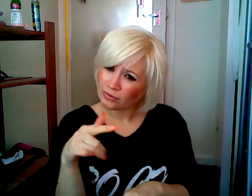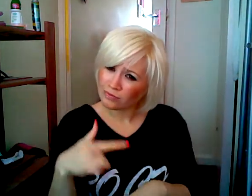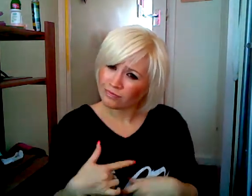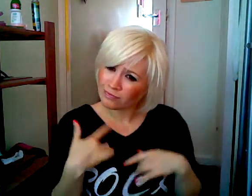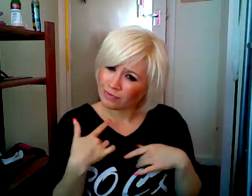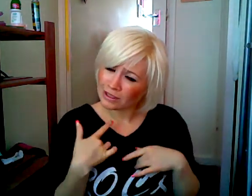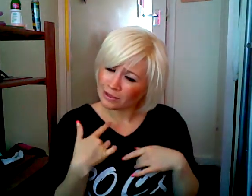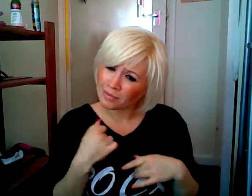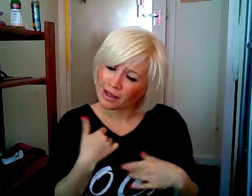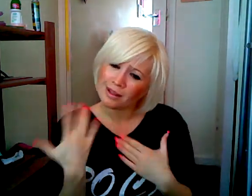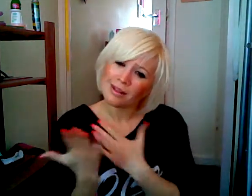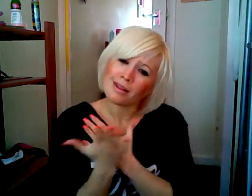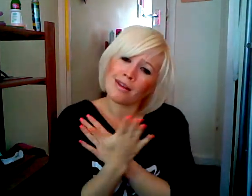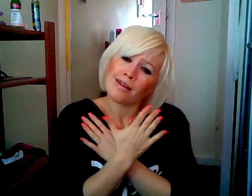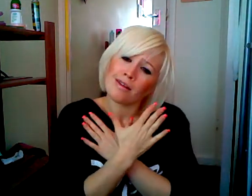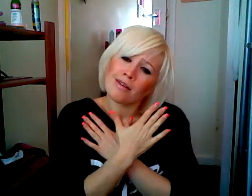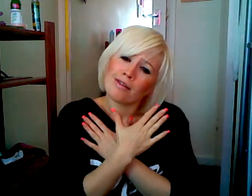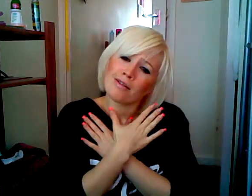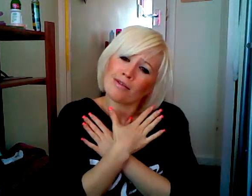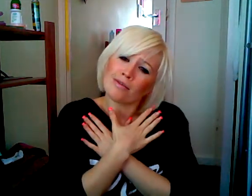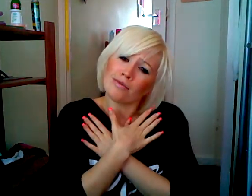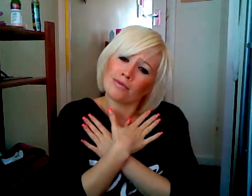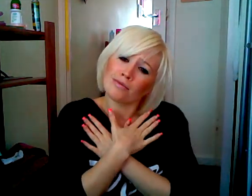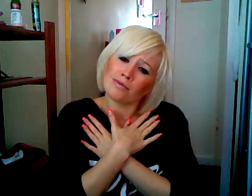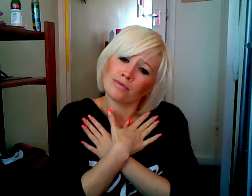feel my love. I